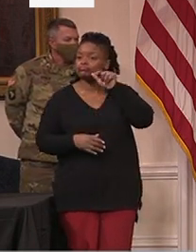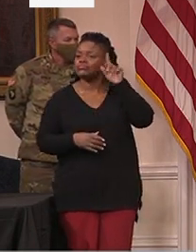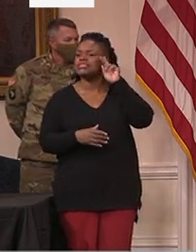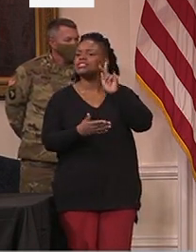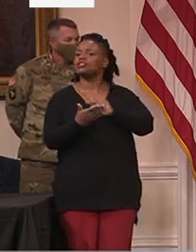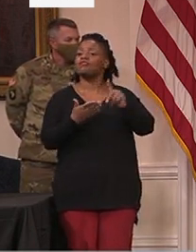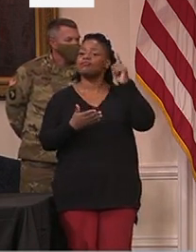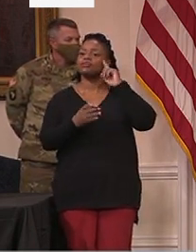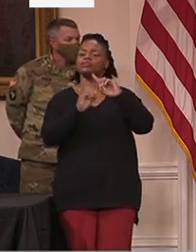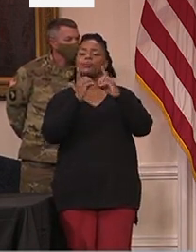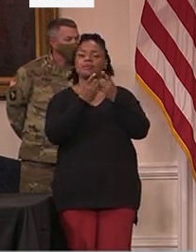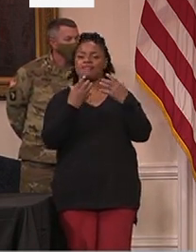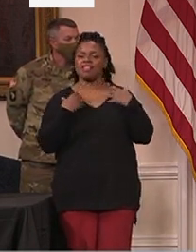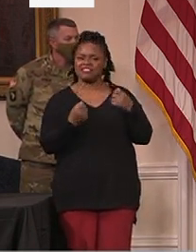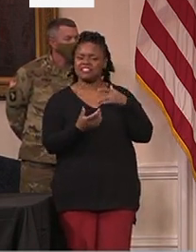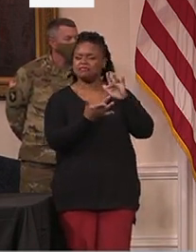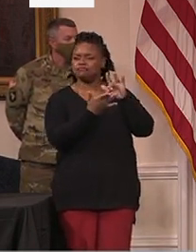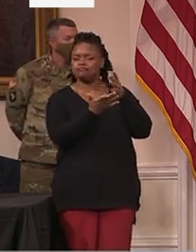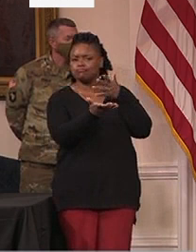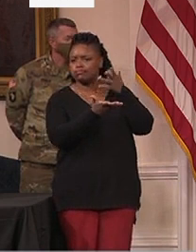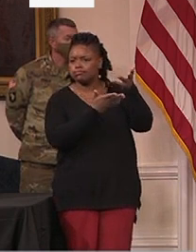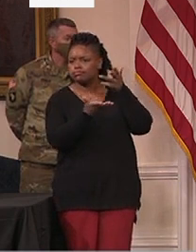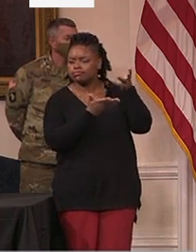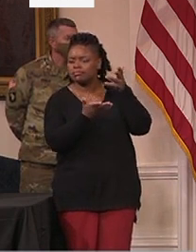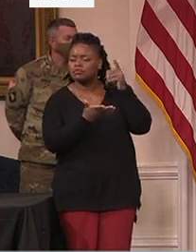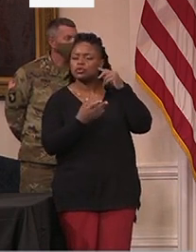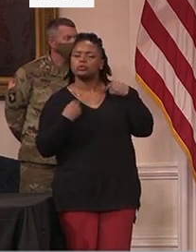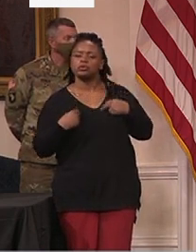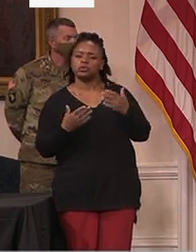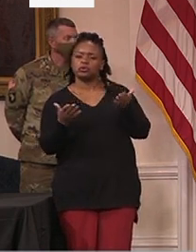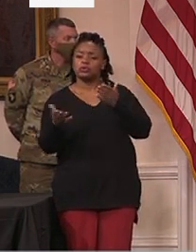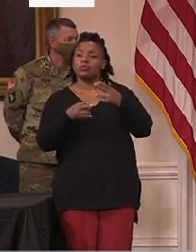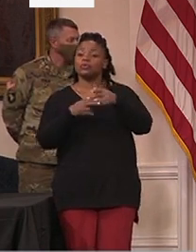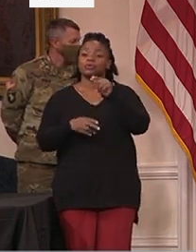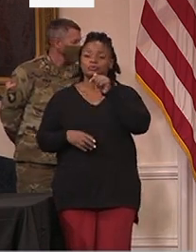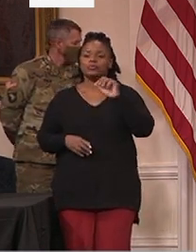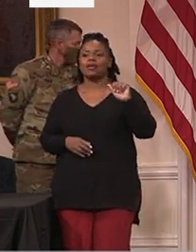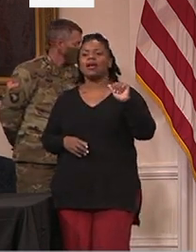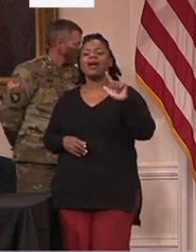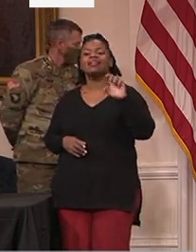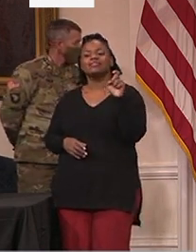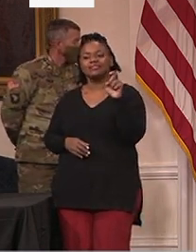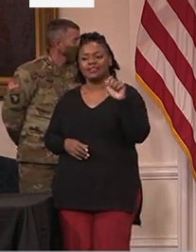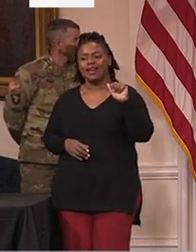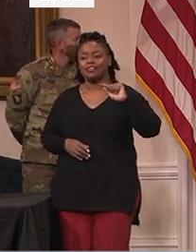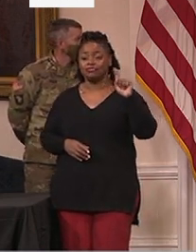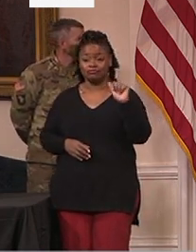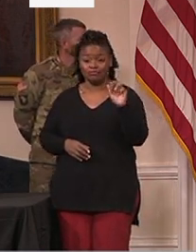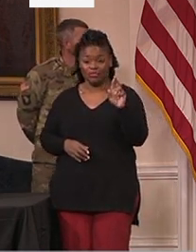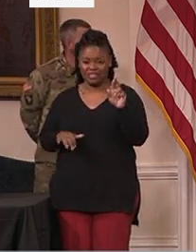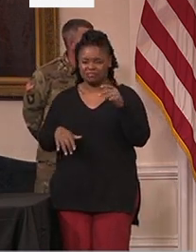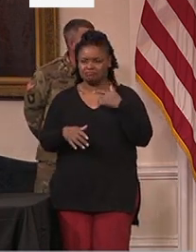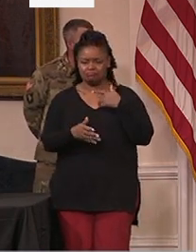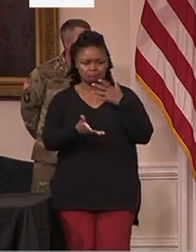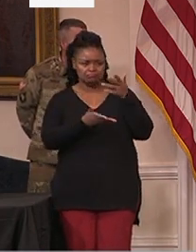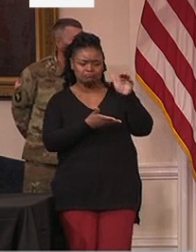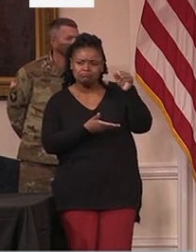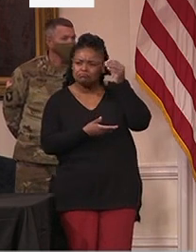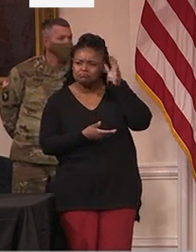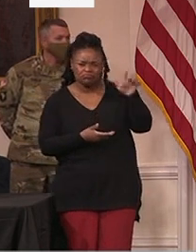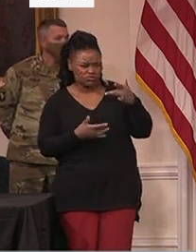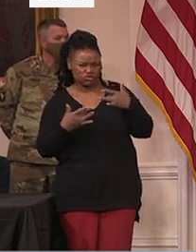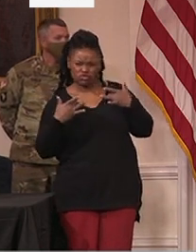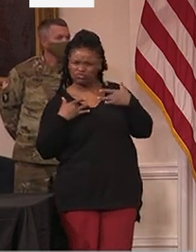serious concerns about the pace of the federal nursing home pharmacy